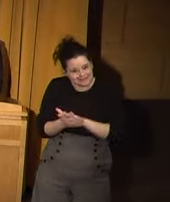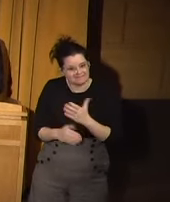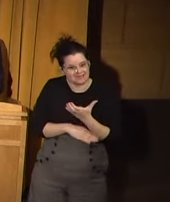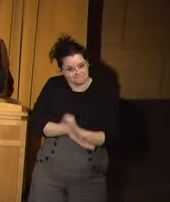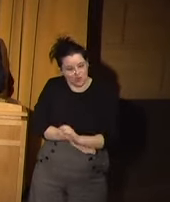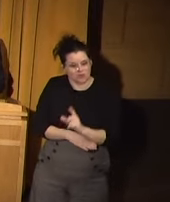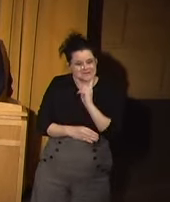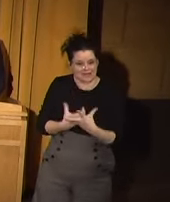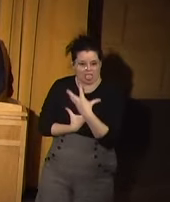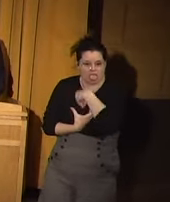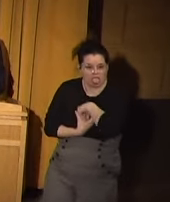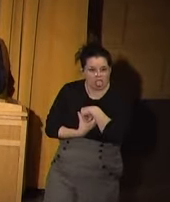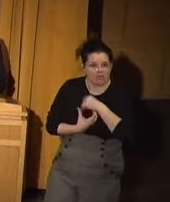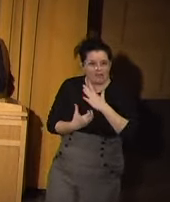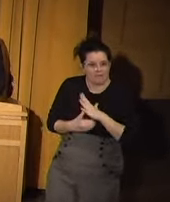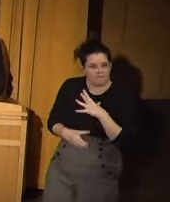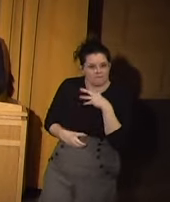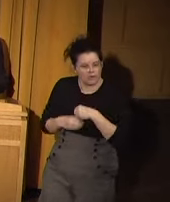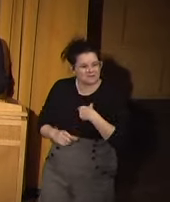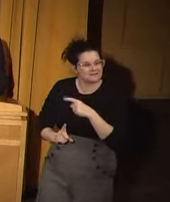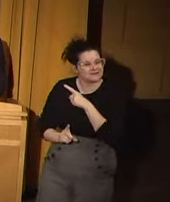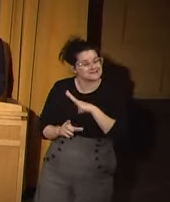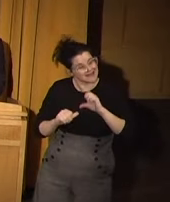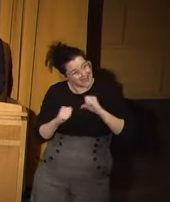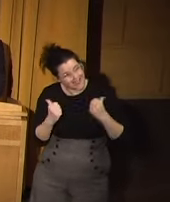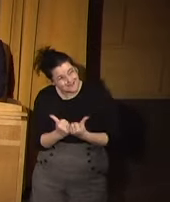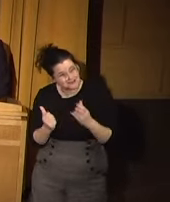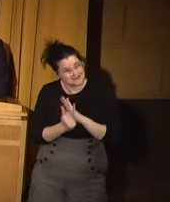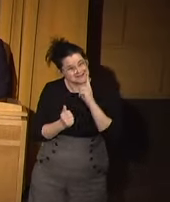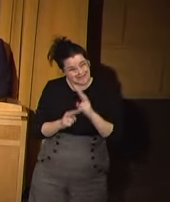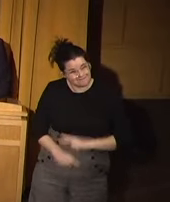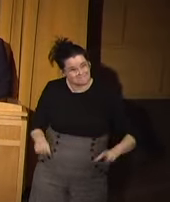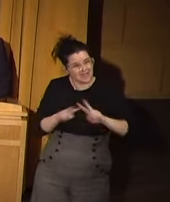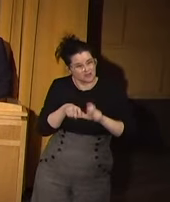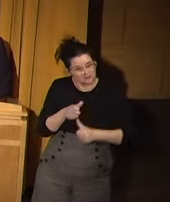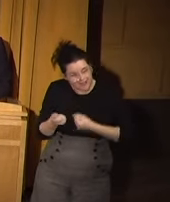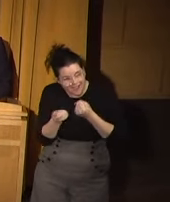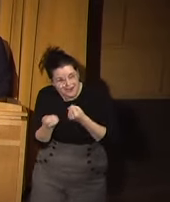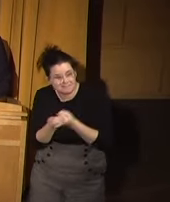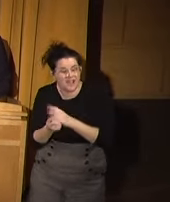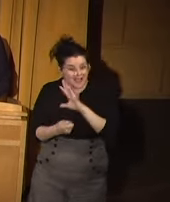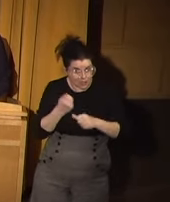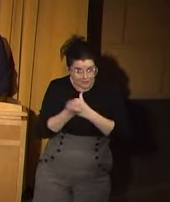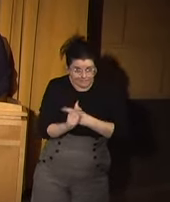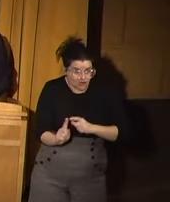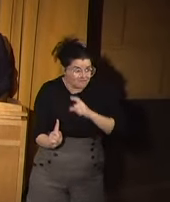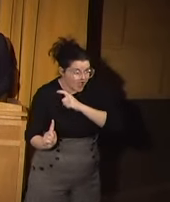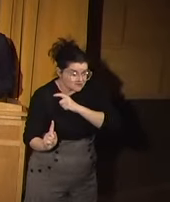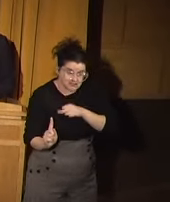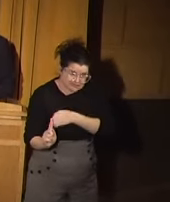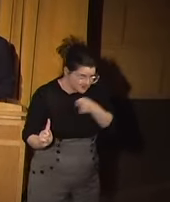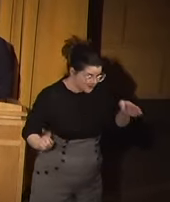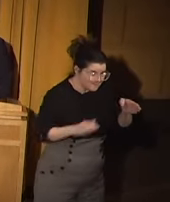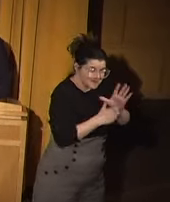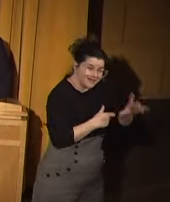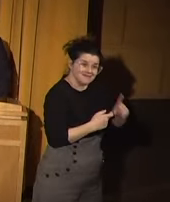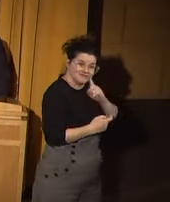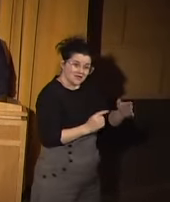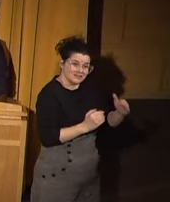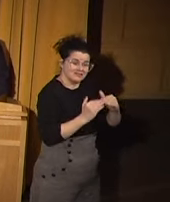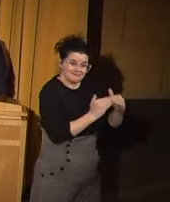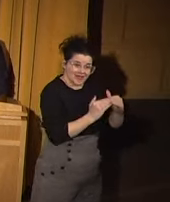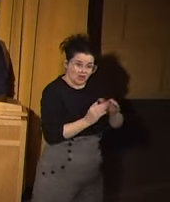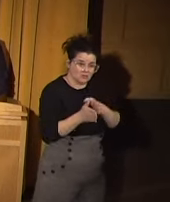inherent in policing, an agency that values accountability, accountability for the officers and accountability for their fellow